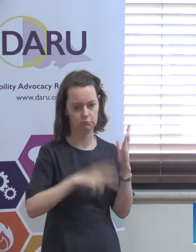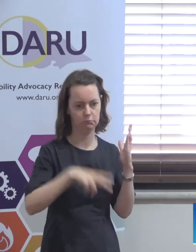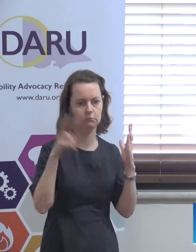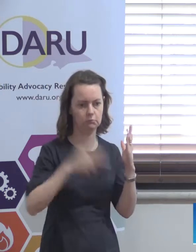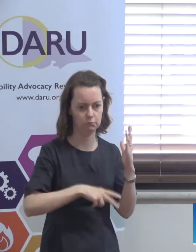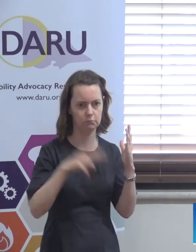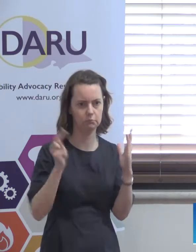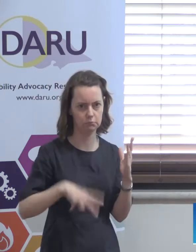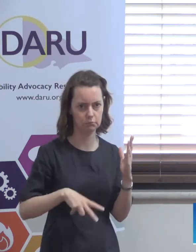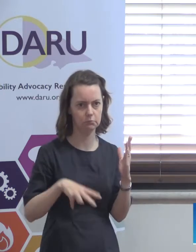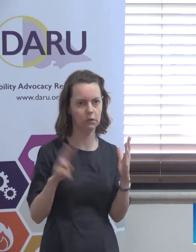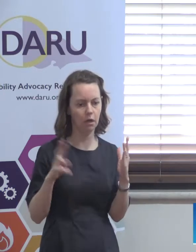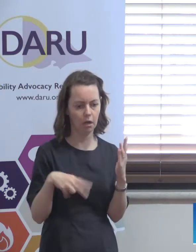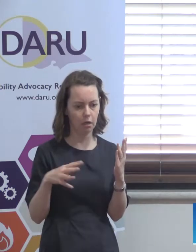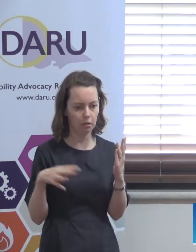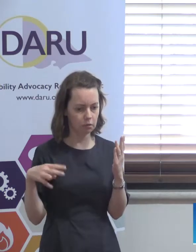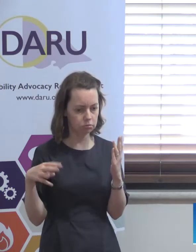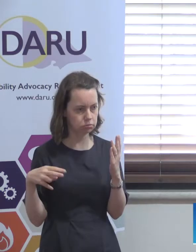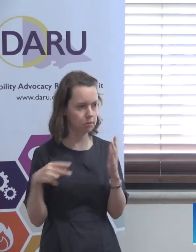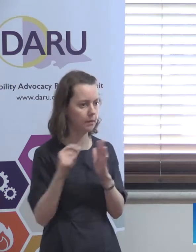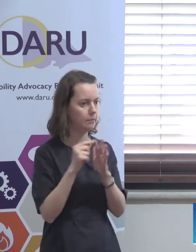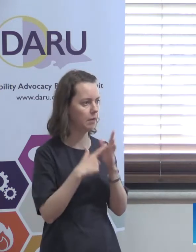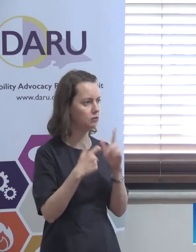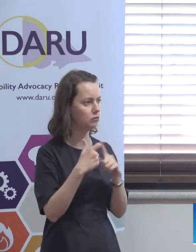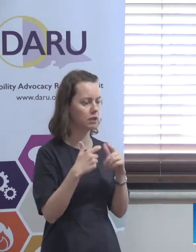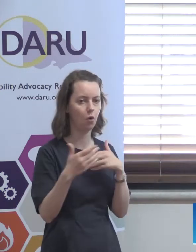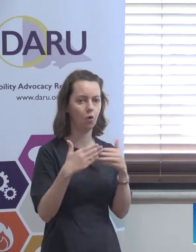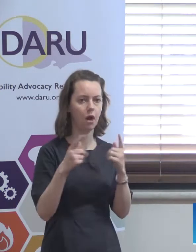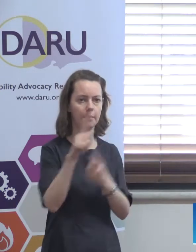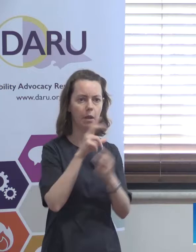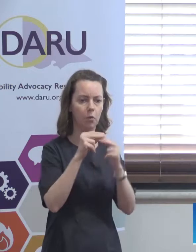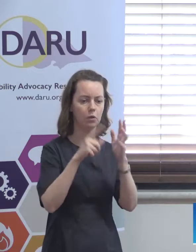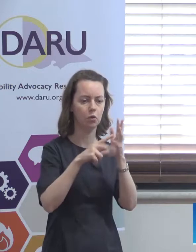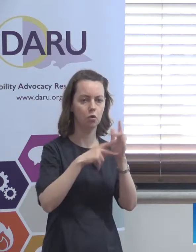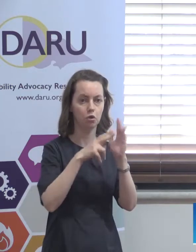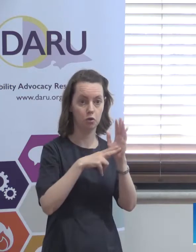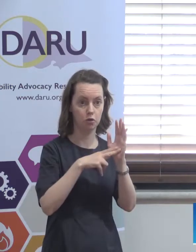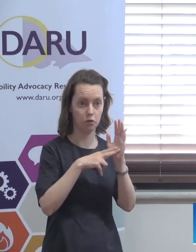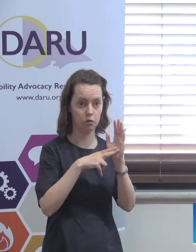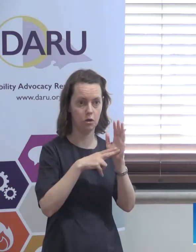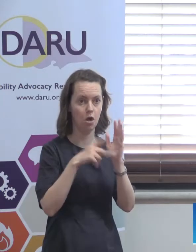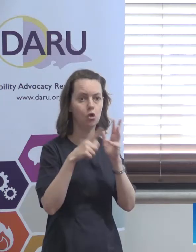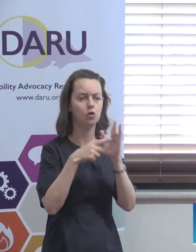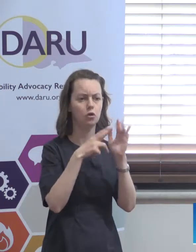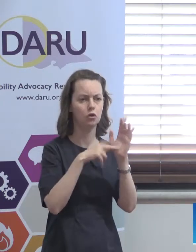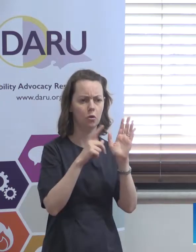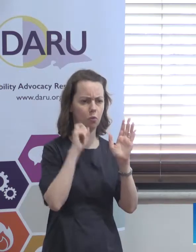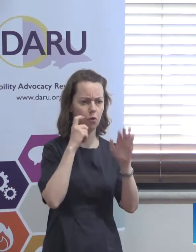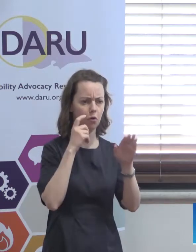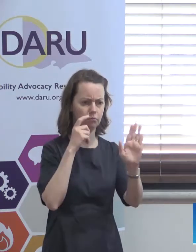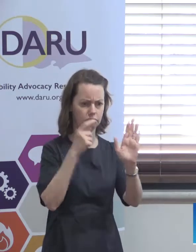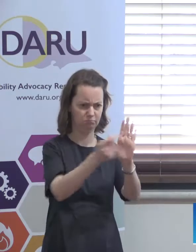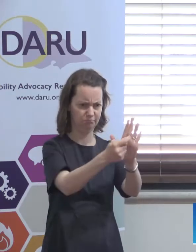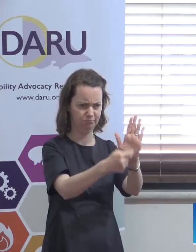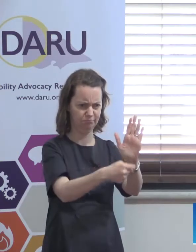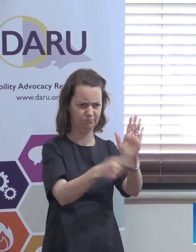and Patrick has coordinated a meeting with the unions sometime soon to get our heads around where we are on